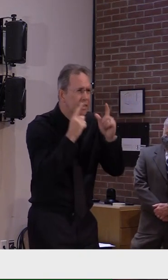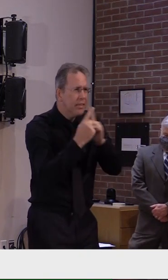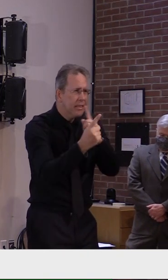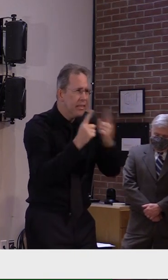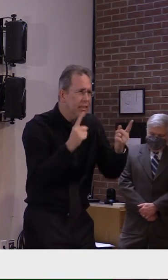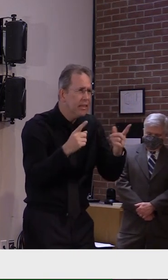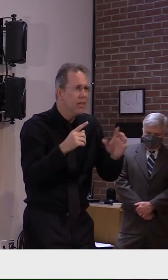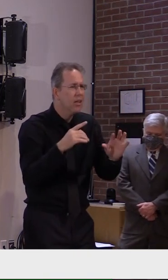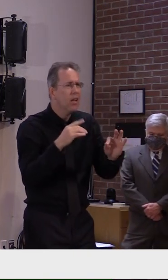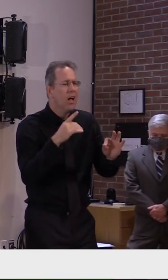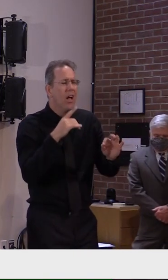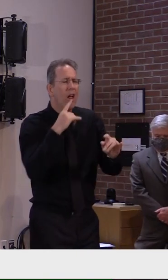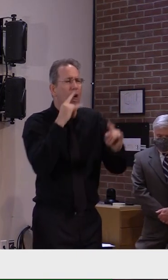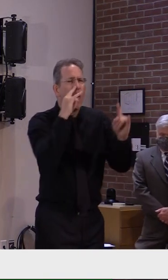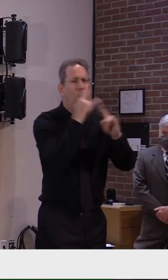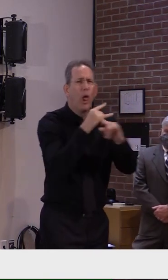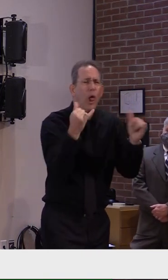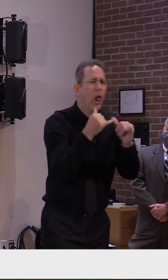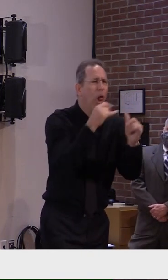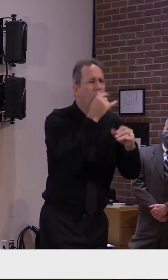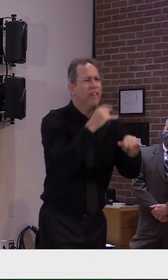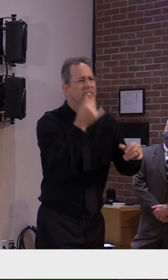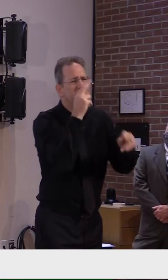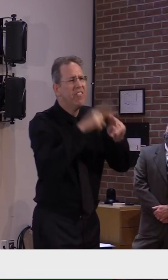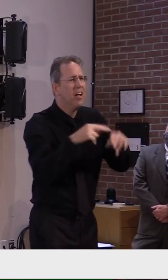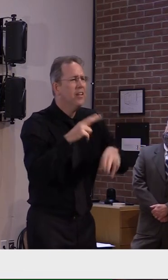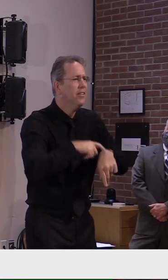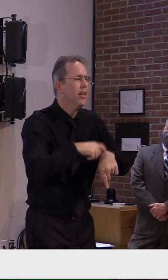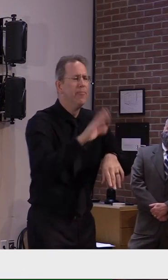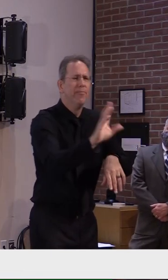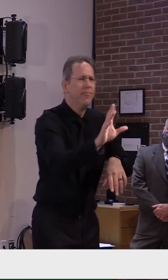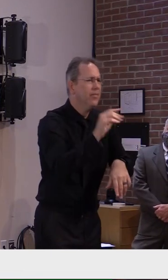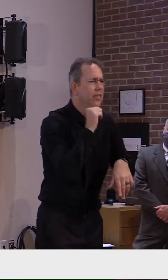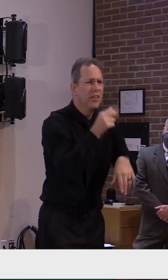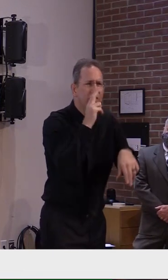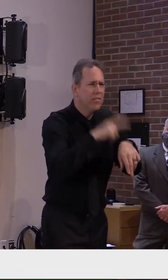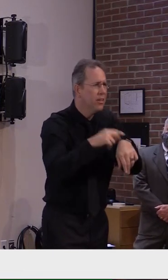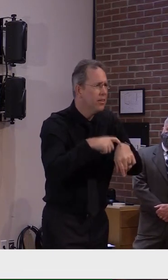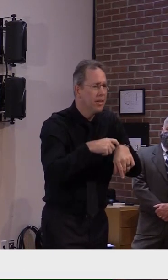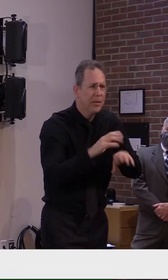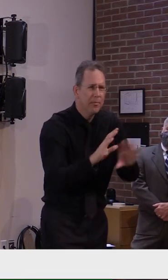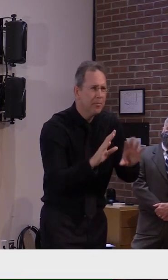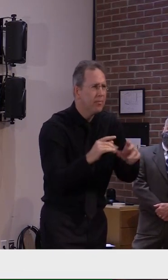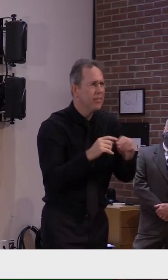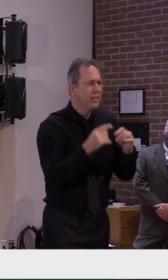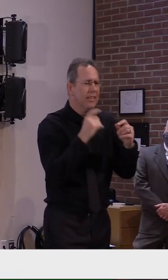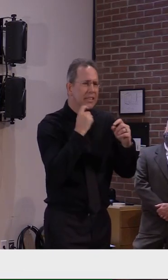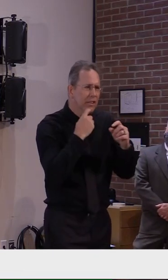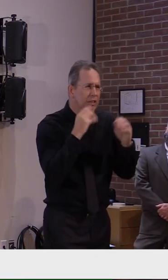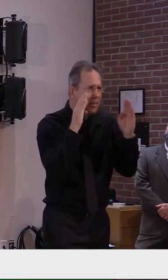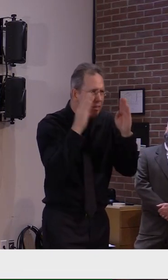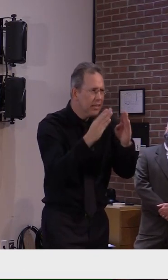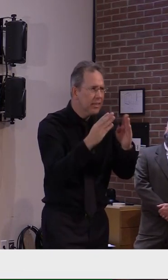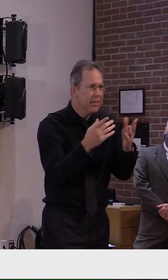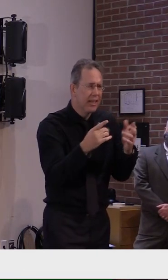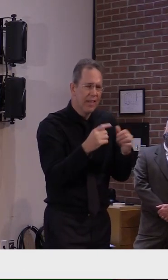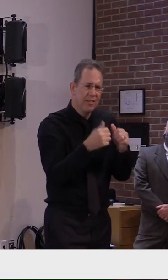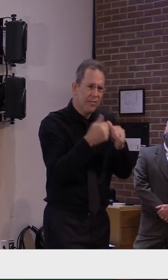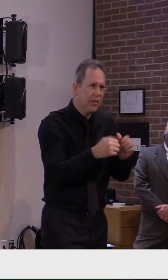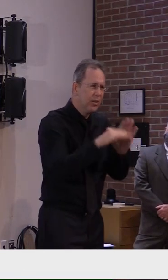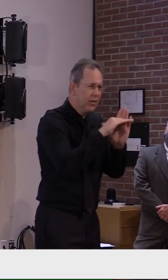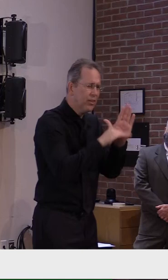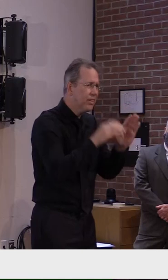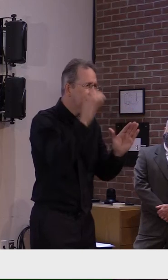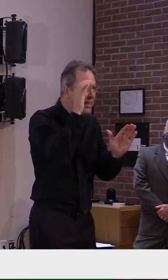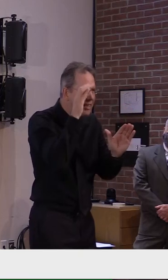We'll see them in the near future. Probably the lag time is about two weeks from anything that we do. So we'll know in